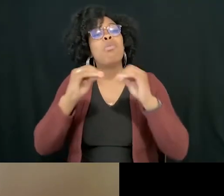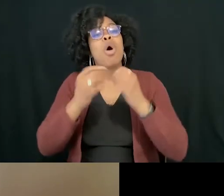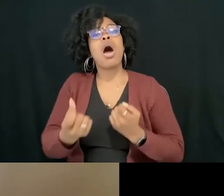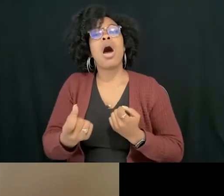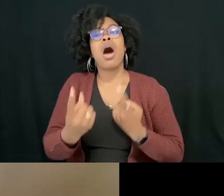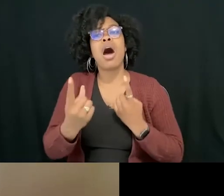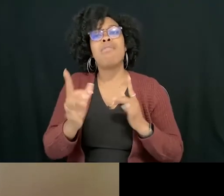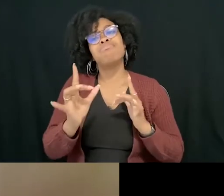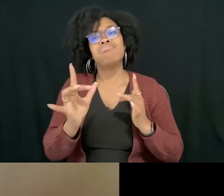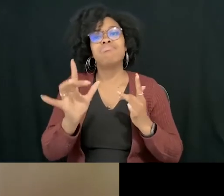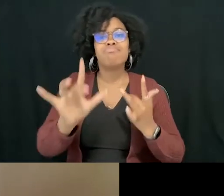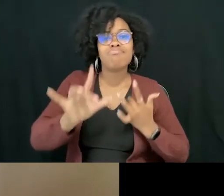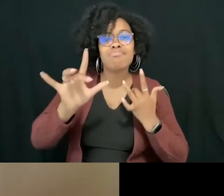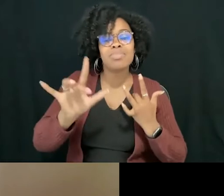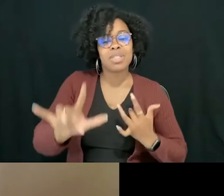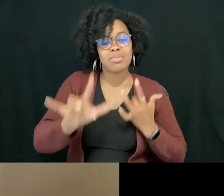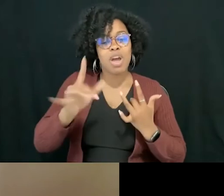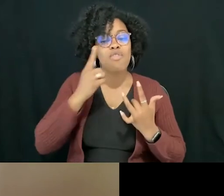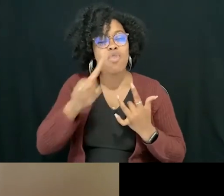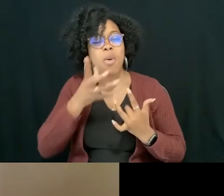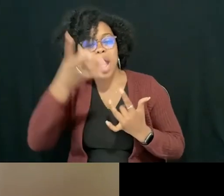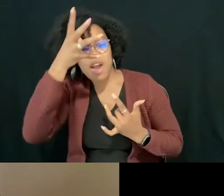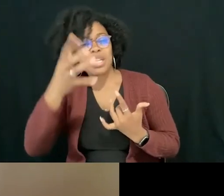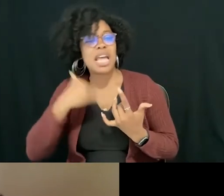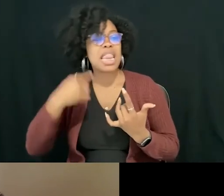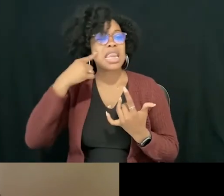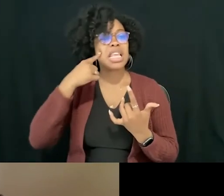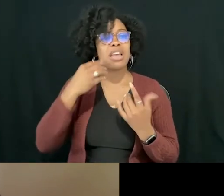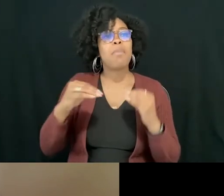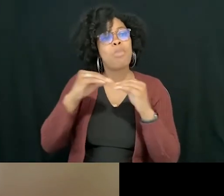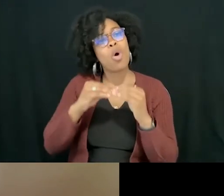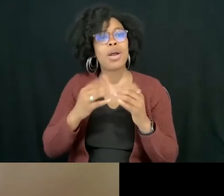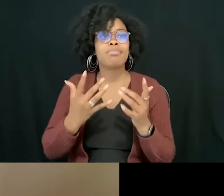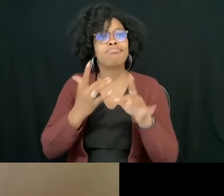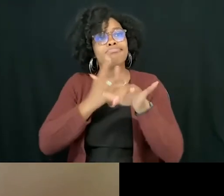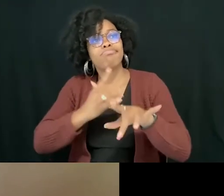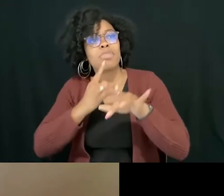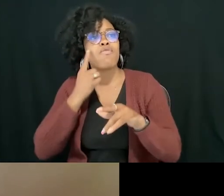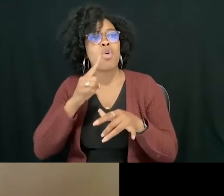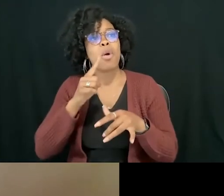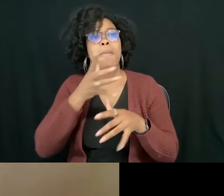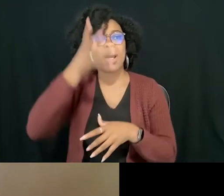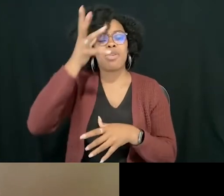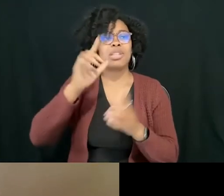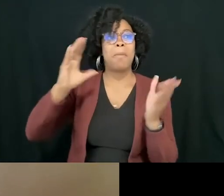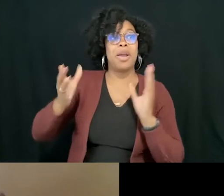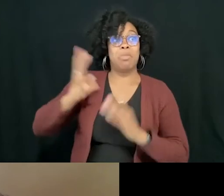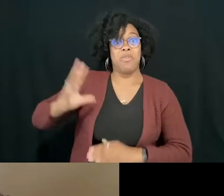I think that I am much I have a lot more empathy for parents than I used to because I used to